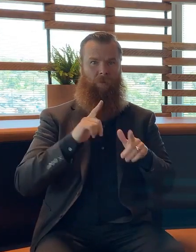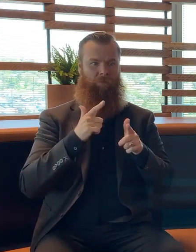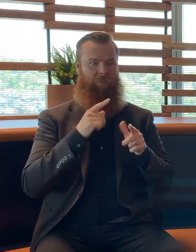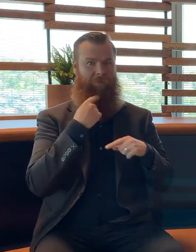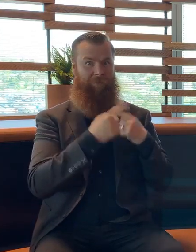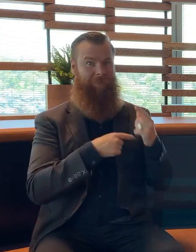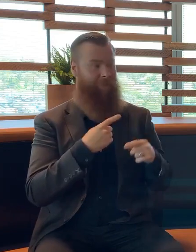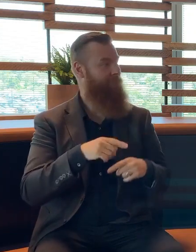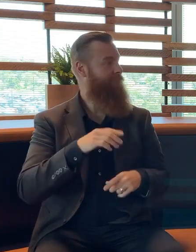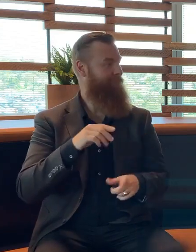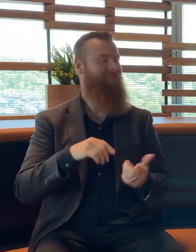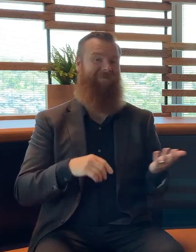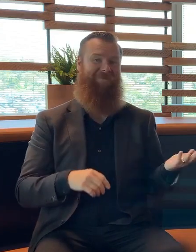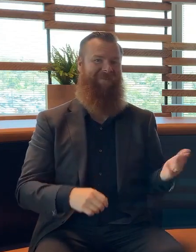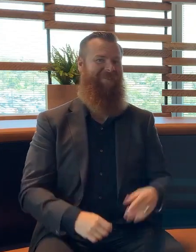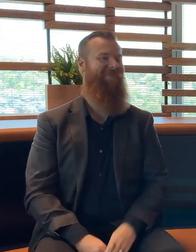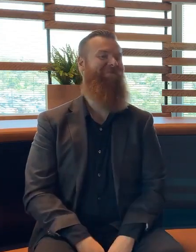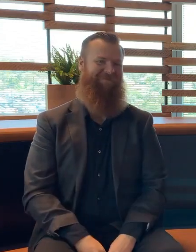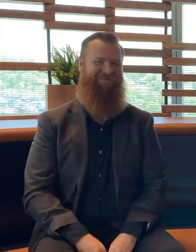will try to do it.